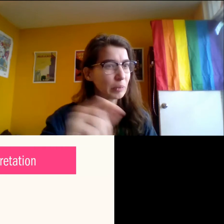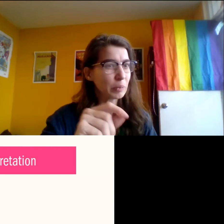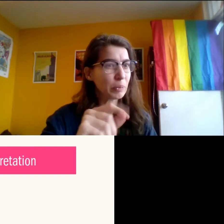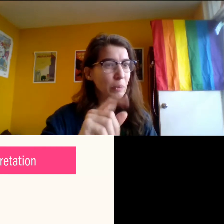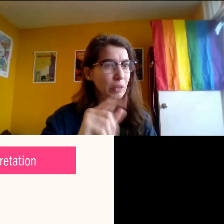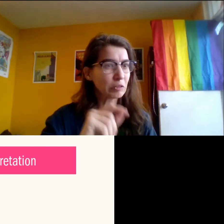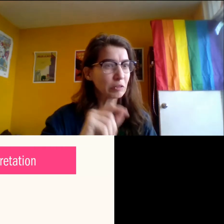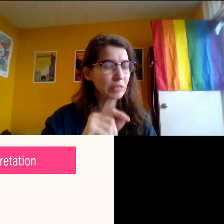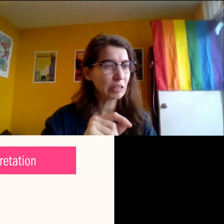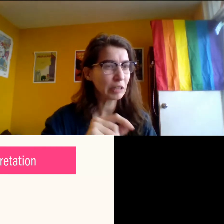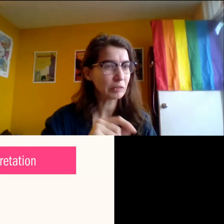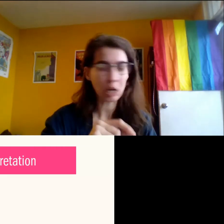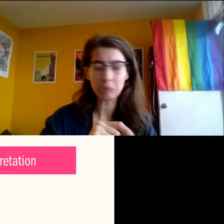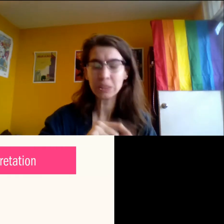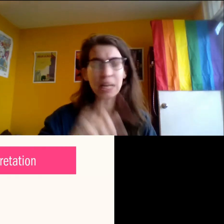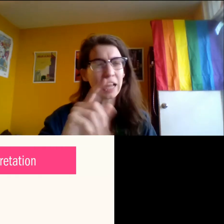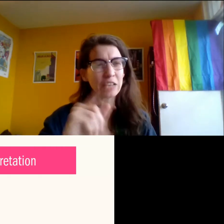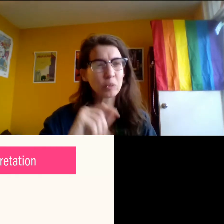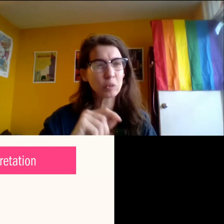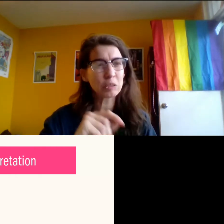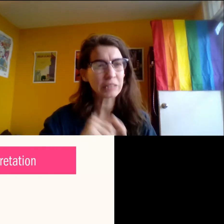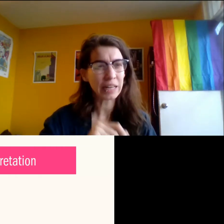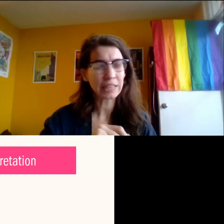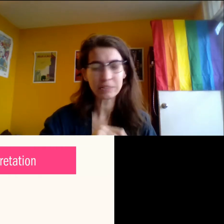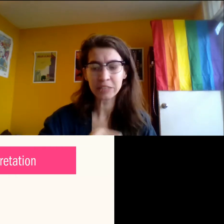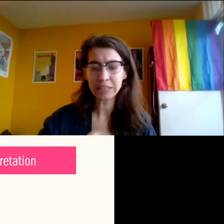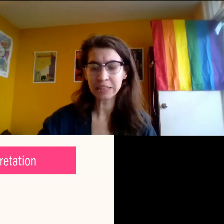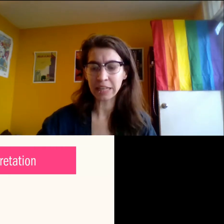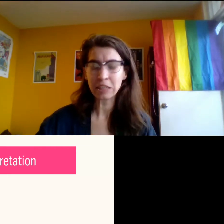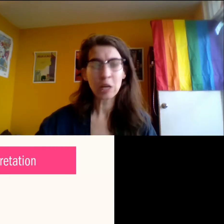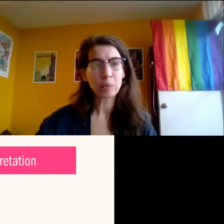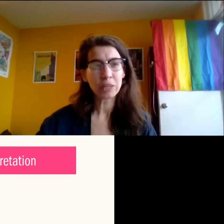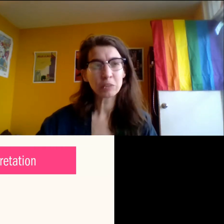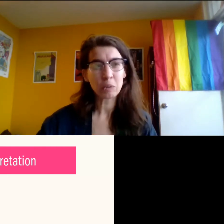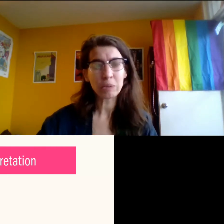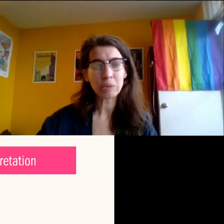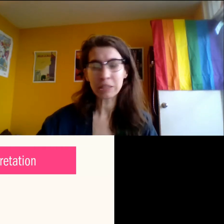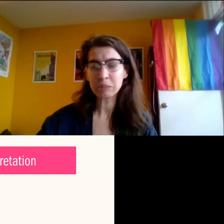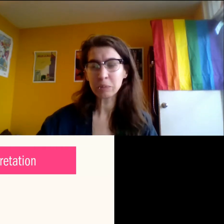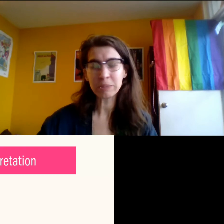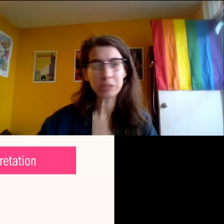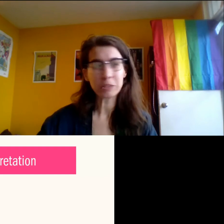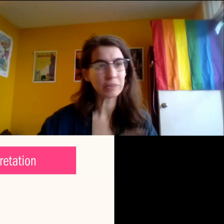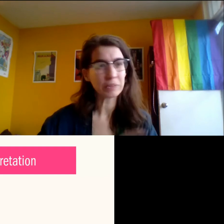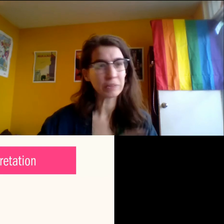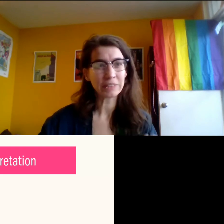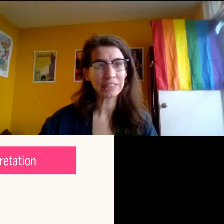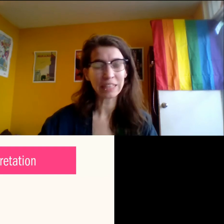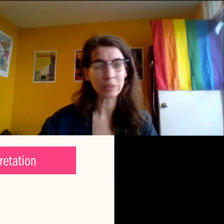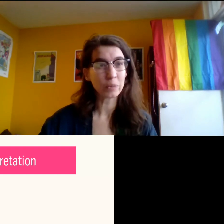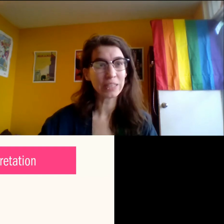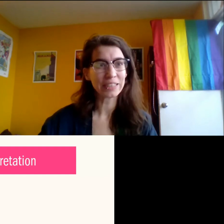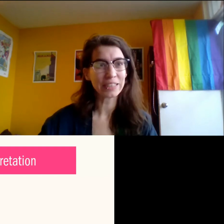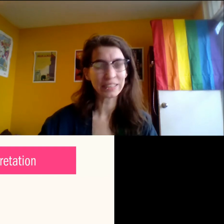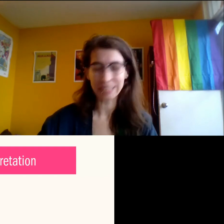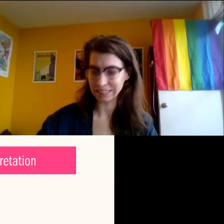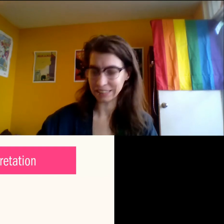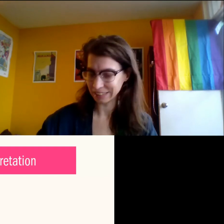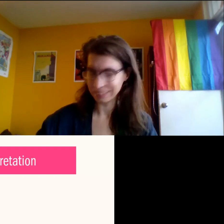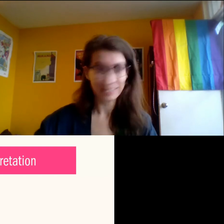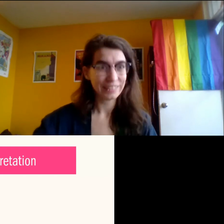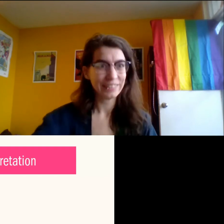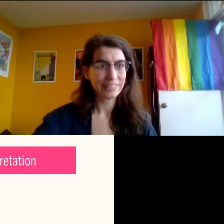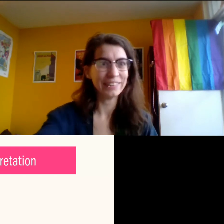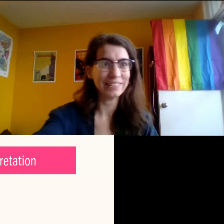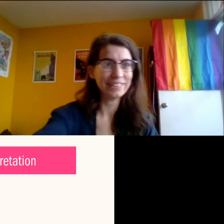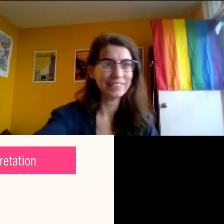disabled people, we create a lot of jobs and the world kind of needs us because what would unemployment do if all of a sudden we didn't exist.